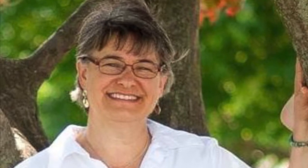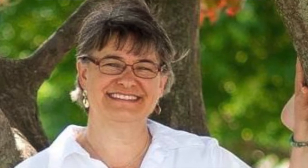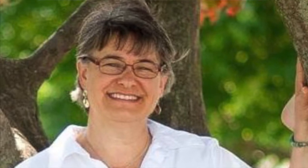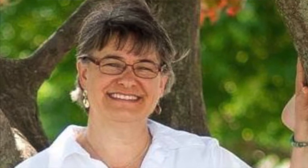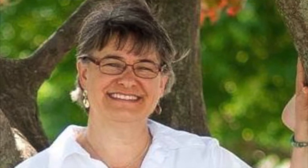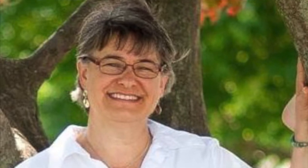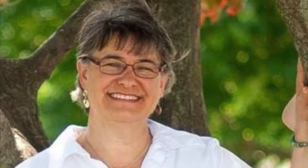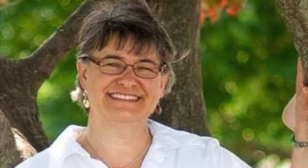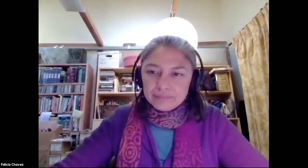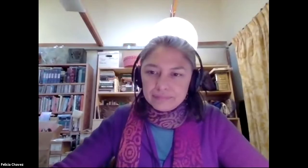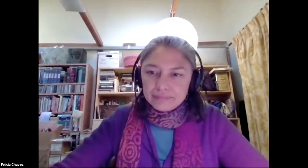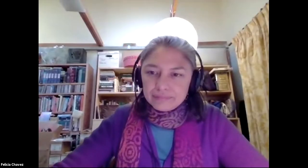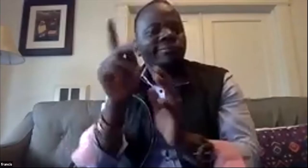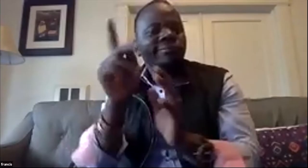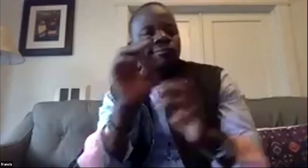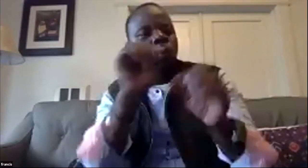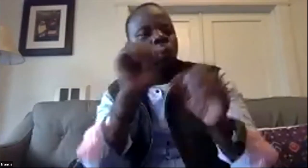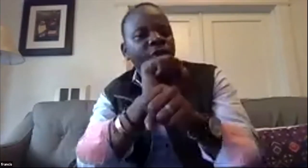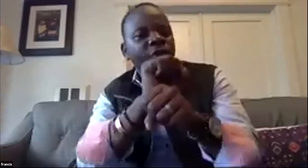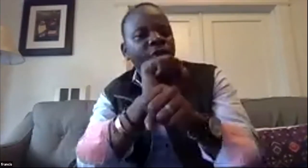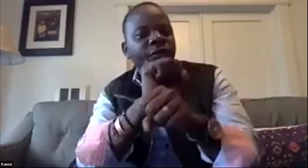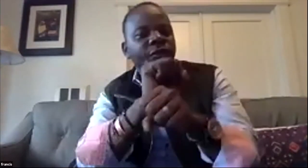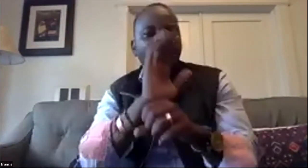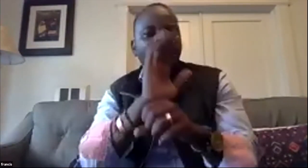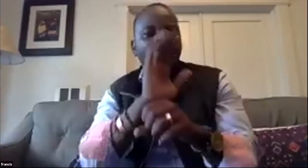is a un-based um